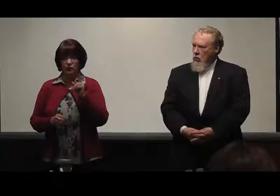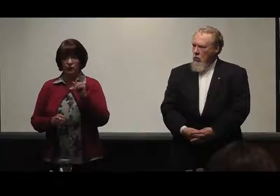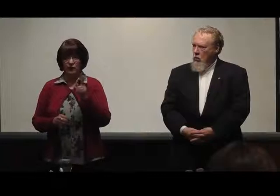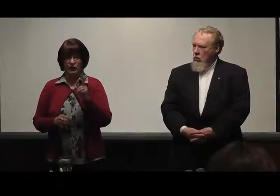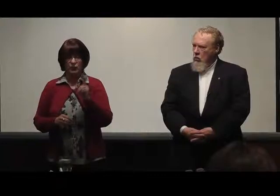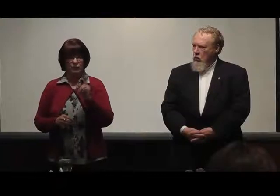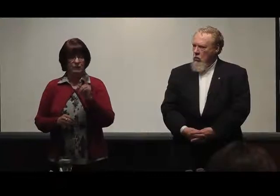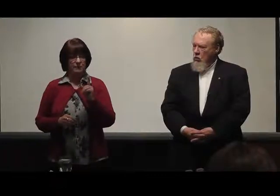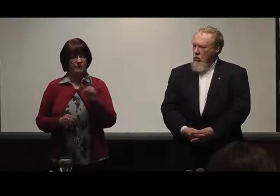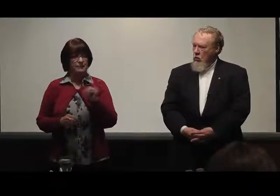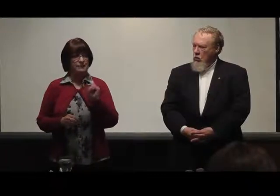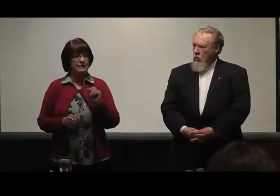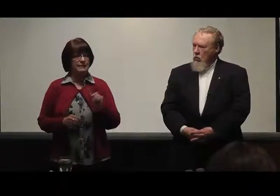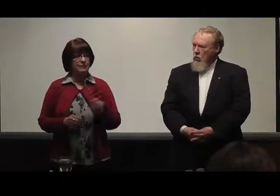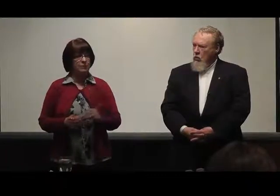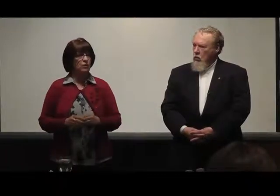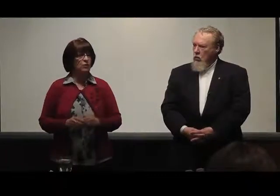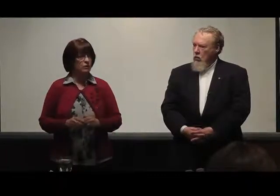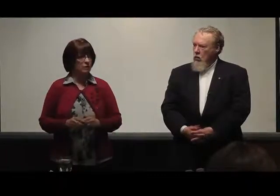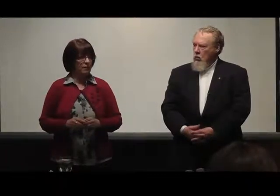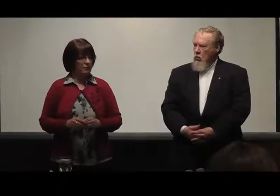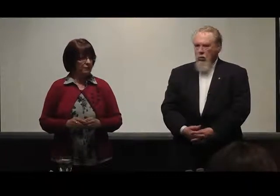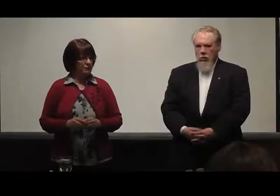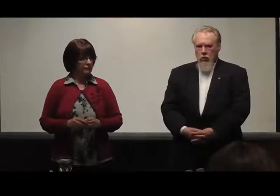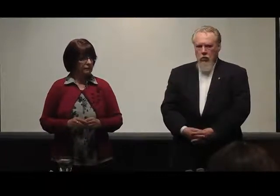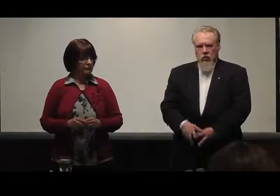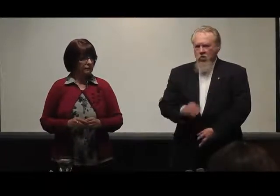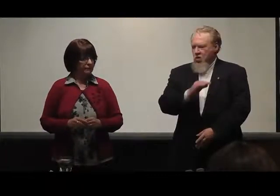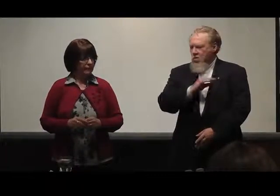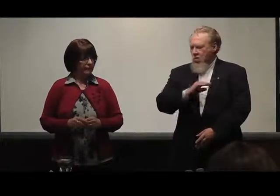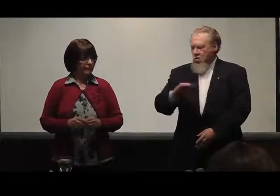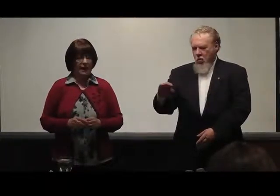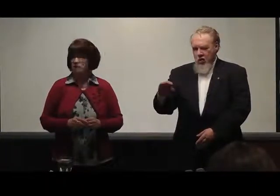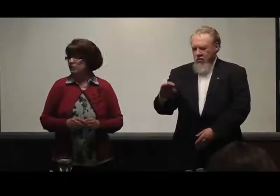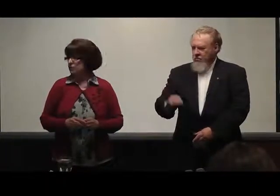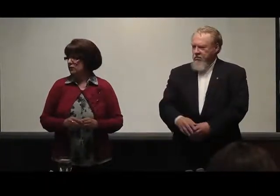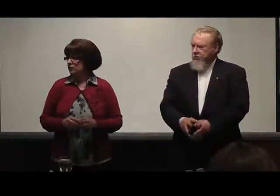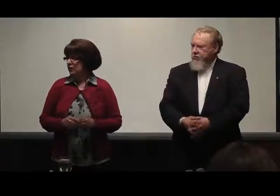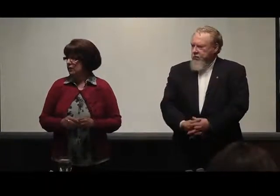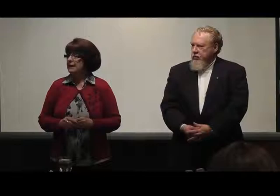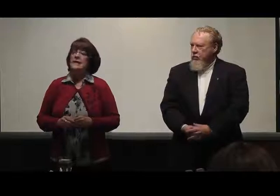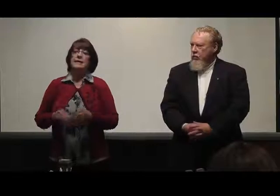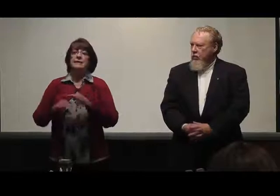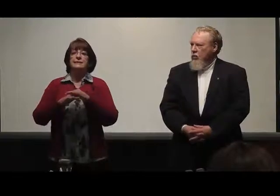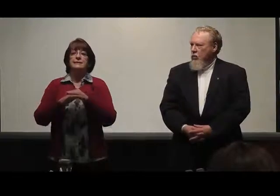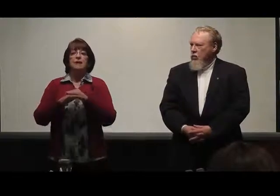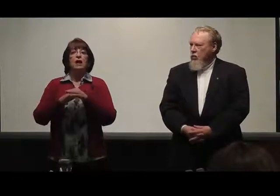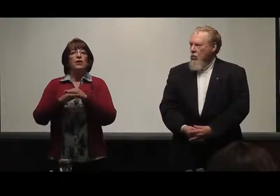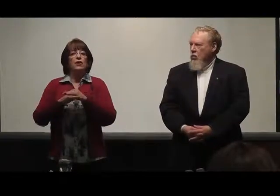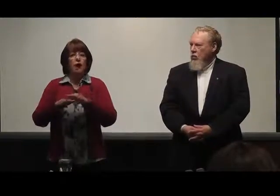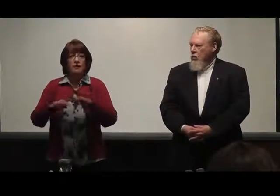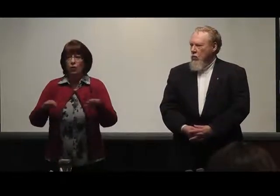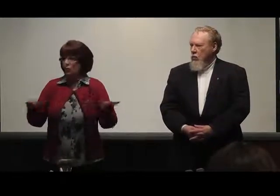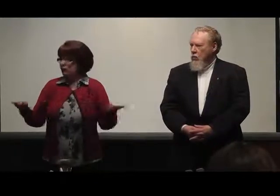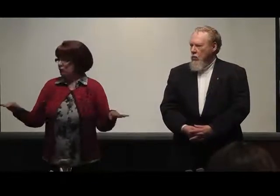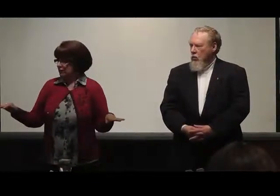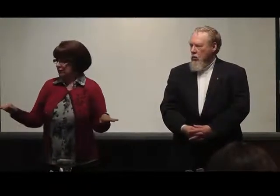pre-verbal thing you learn about money is it's taboo and we don't talk about it. Absolutely not. It is not open for